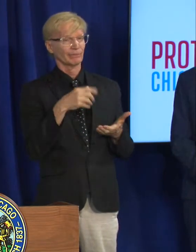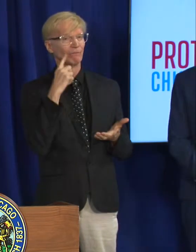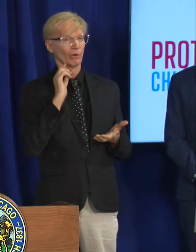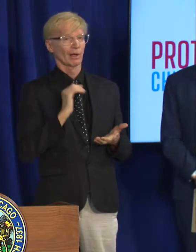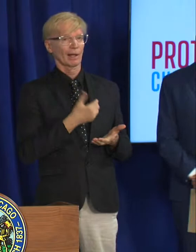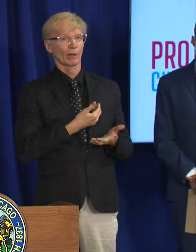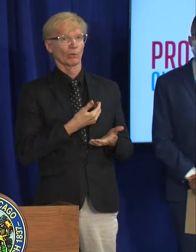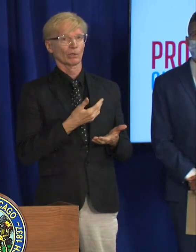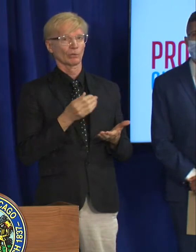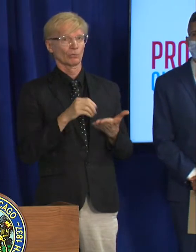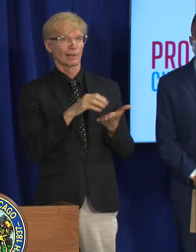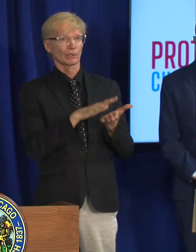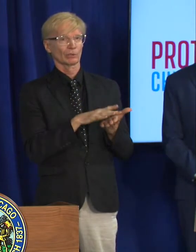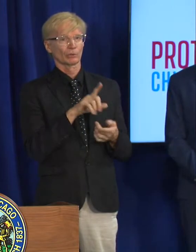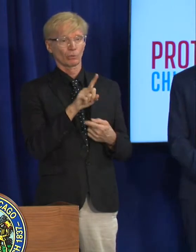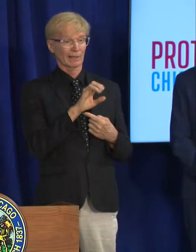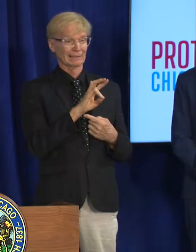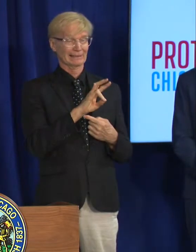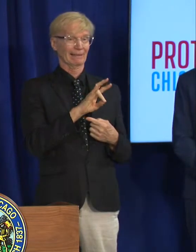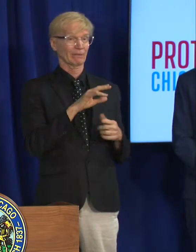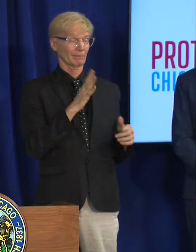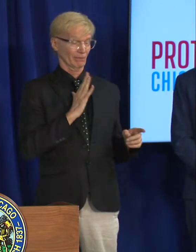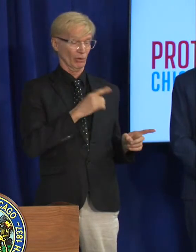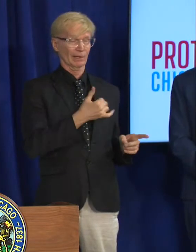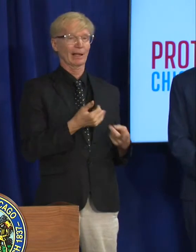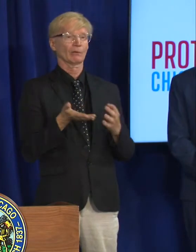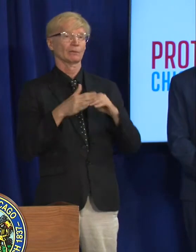just just so you're aware 197 to 202